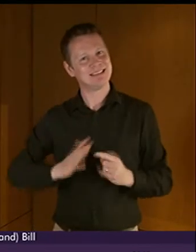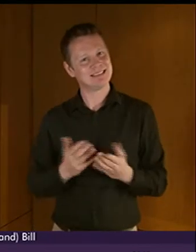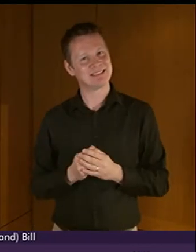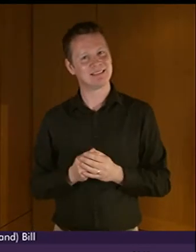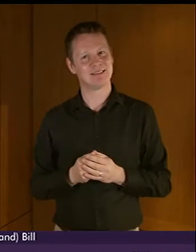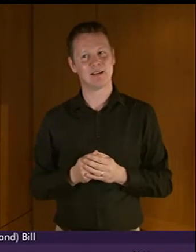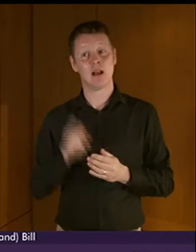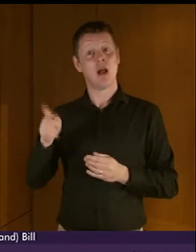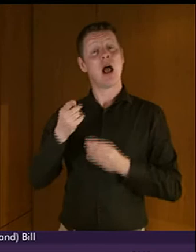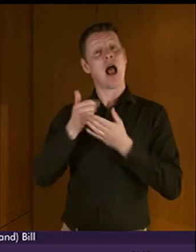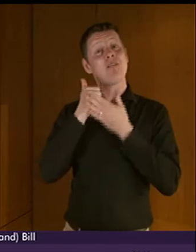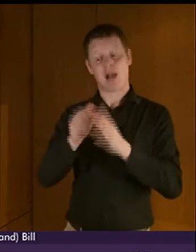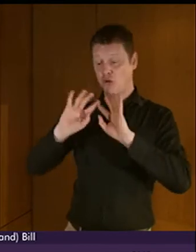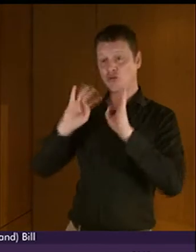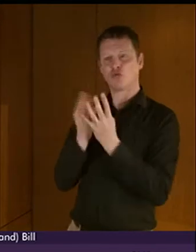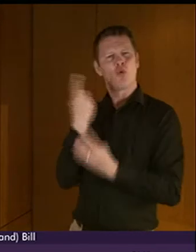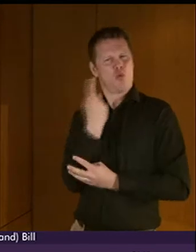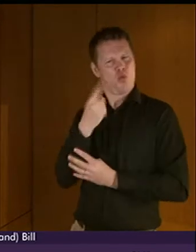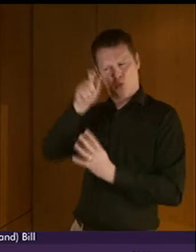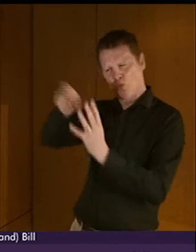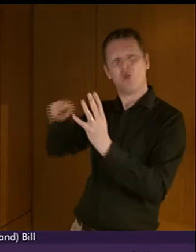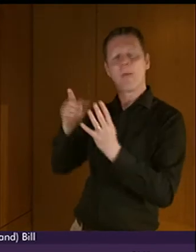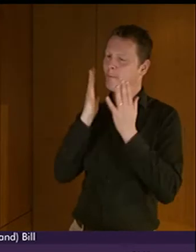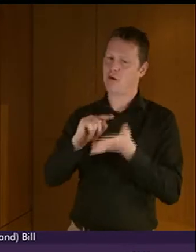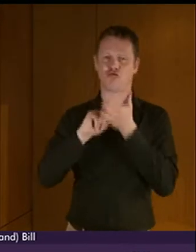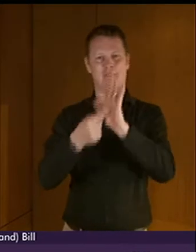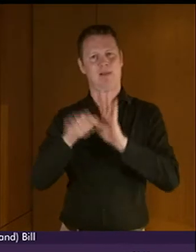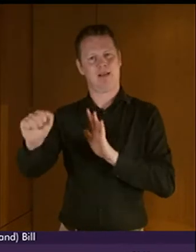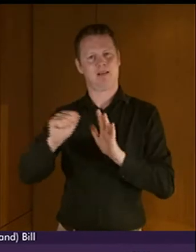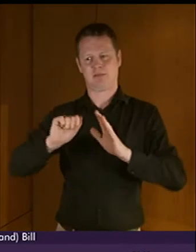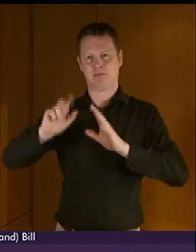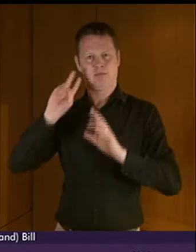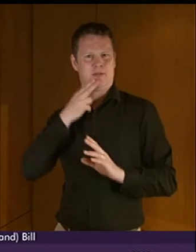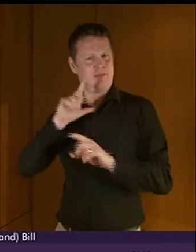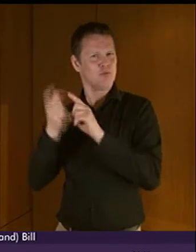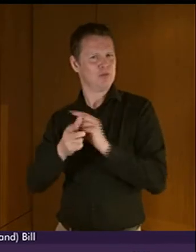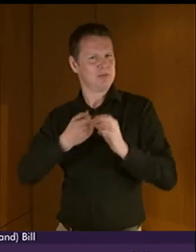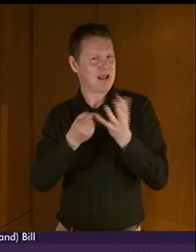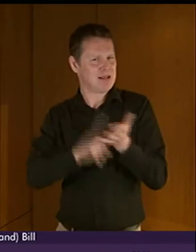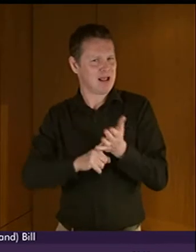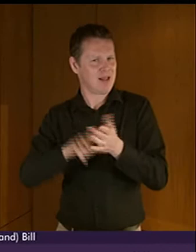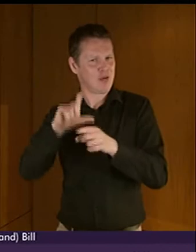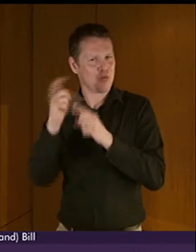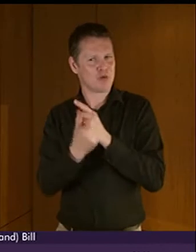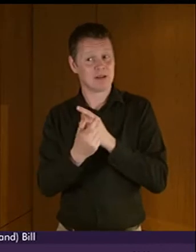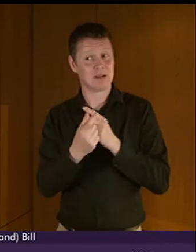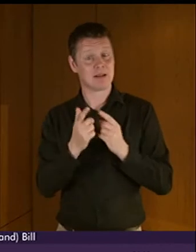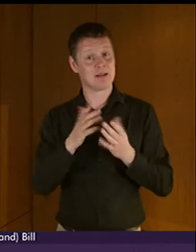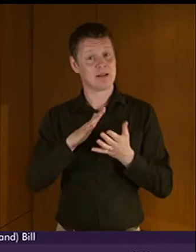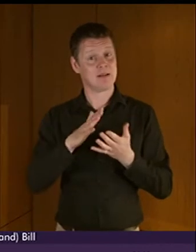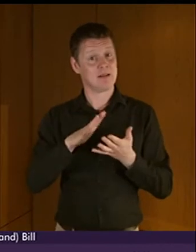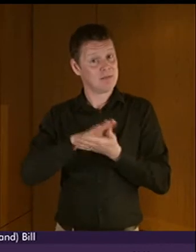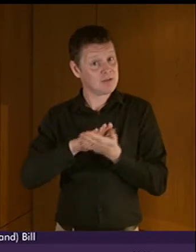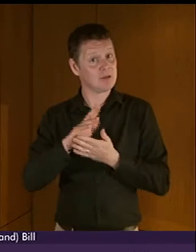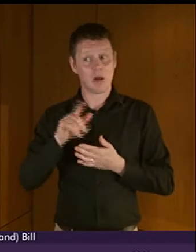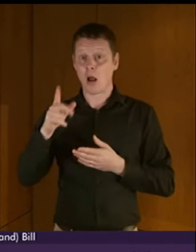ensure that membership of the advisory group reflects the interests of the BSL community and support the minister's commitment to ensure that BSL users, including